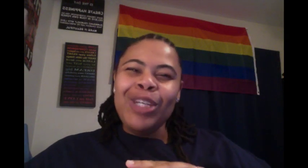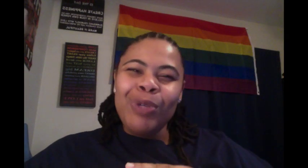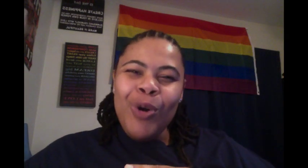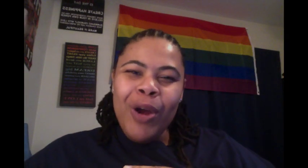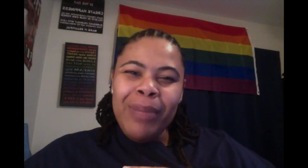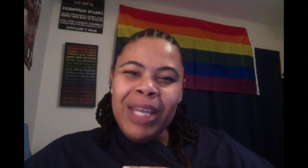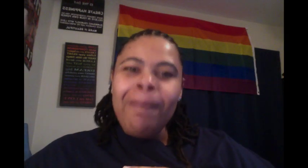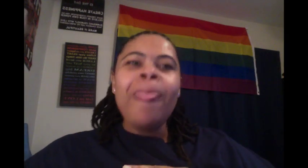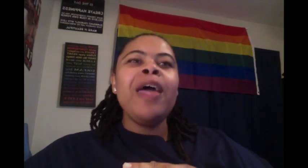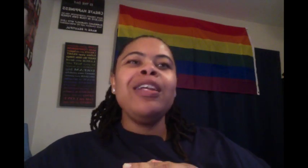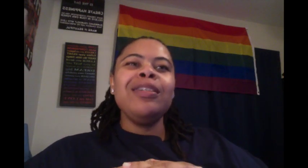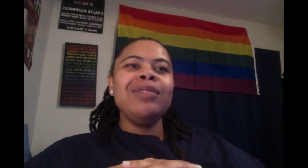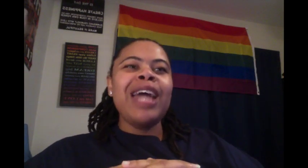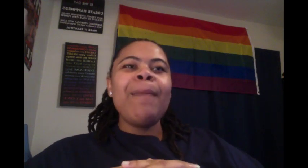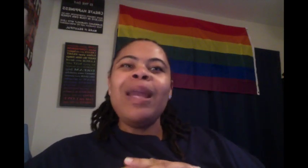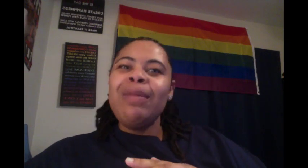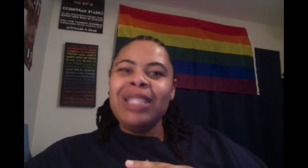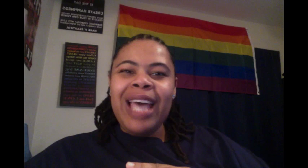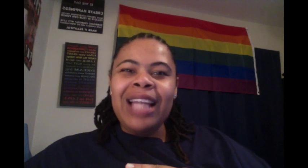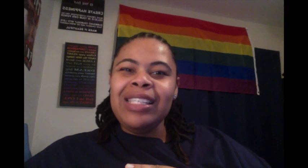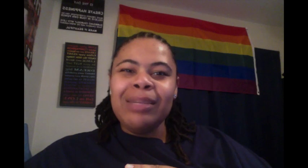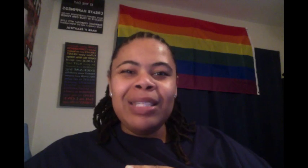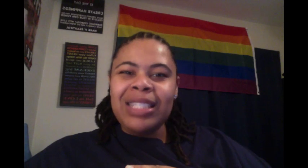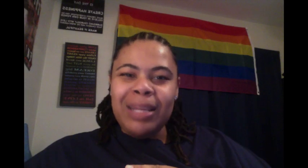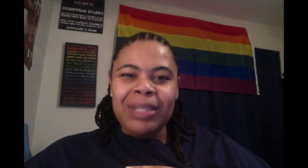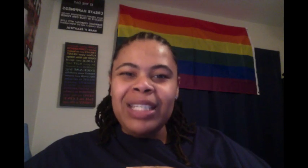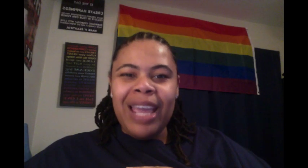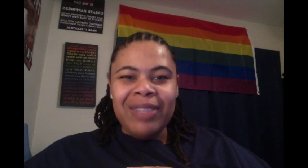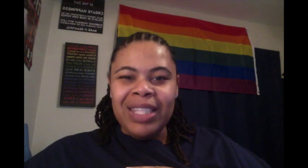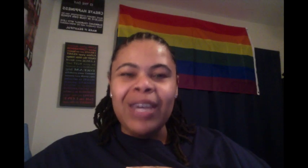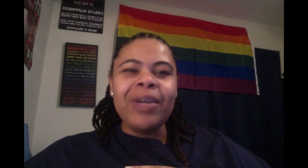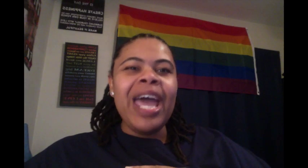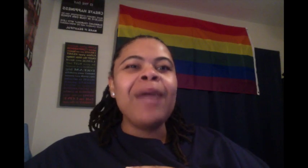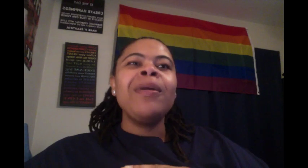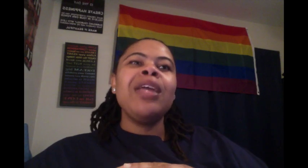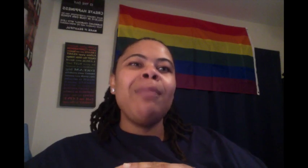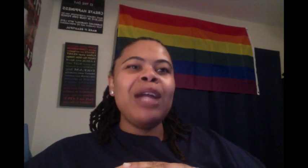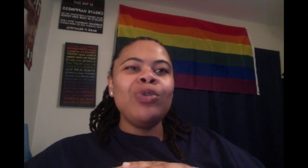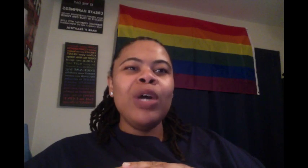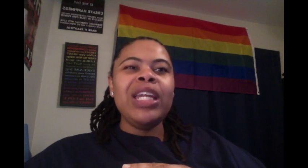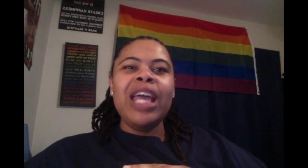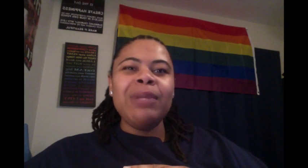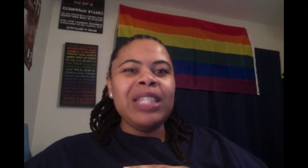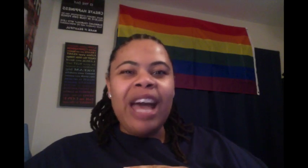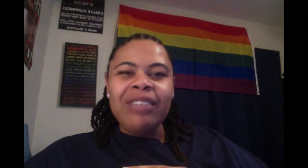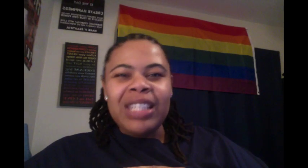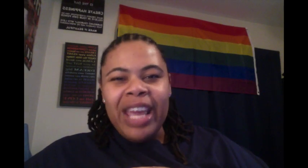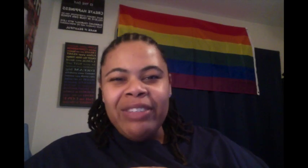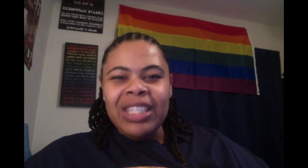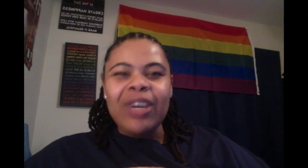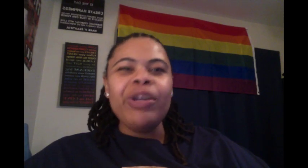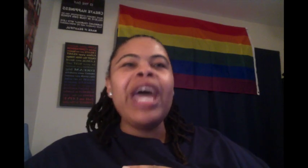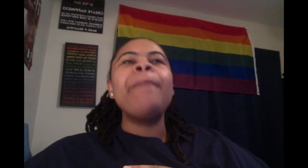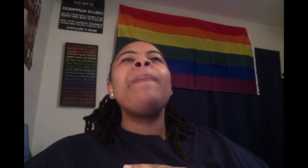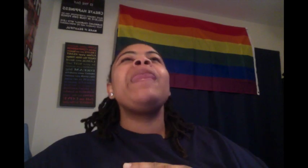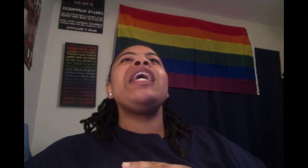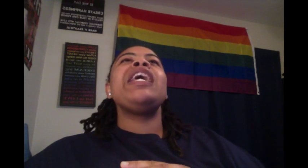you record me? And it was like, my name is Tally something something Davidson, okay? And my daughter name is Tavia Davidson, okay? And,